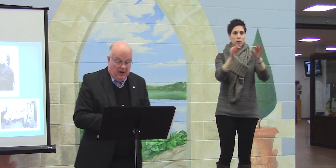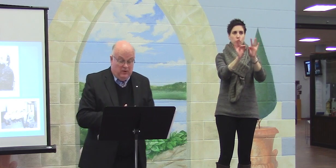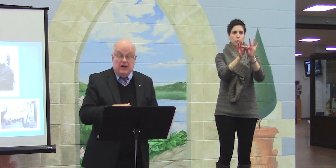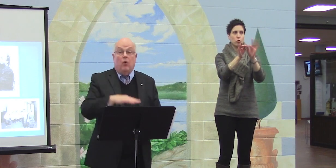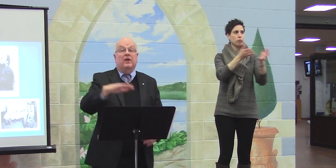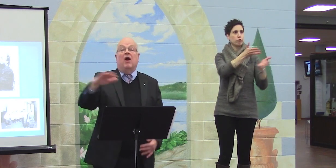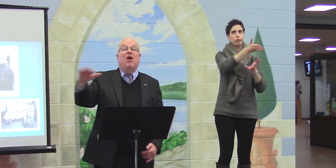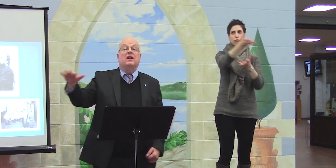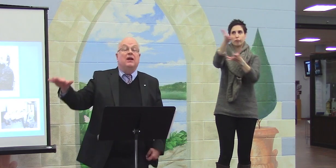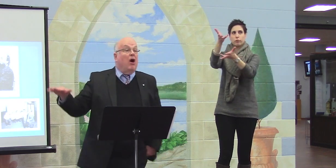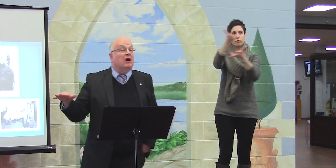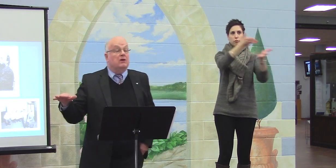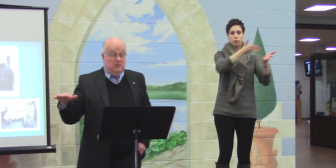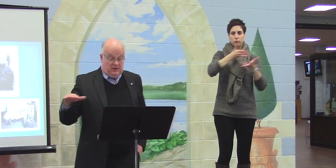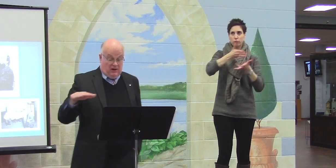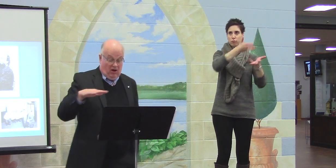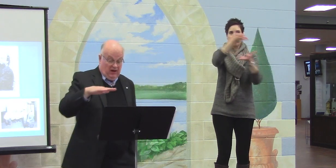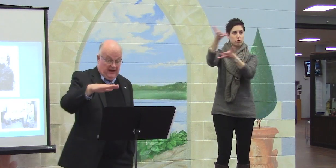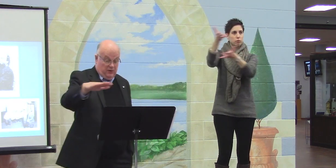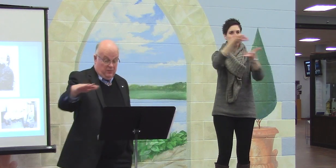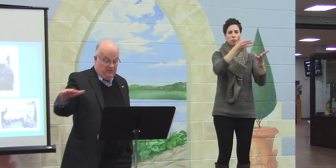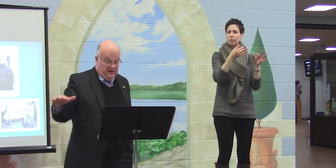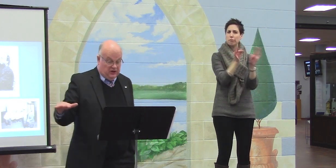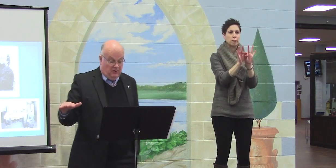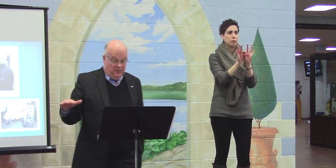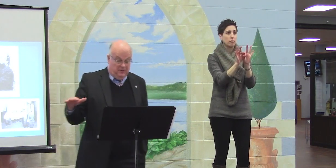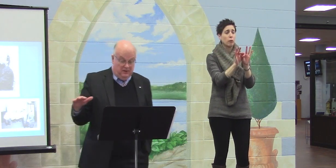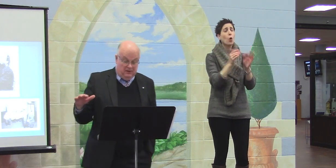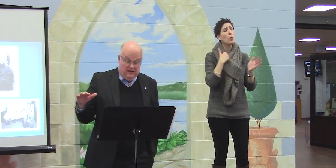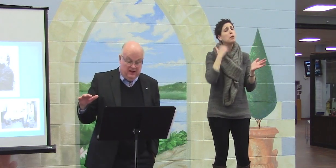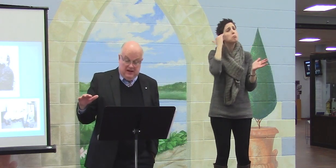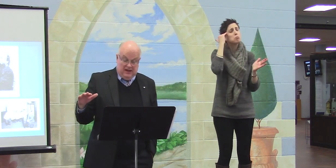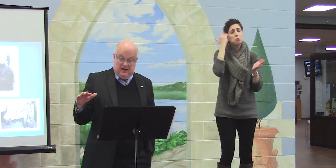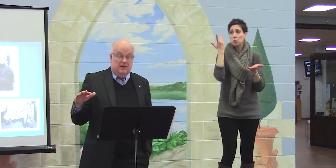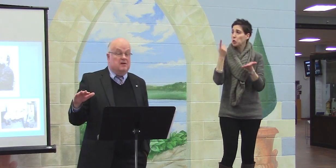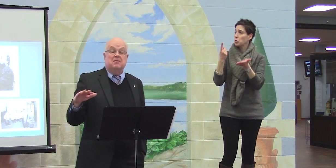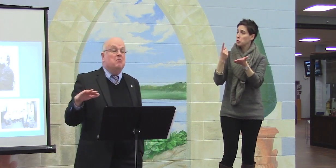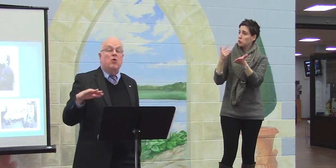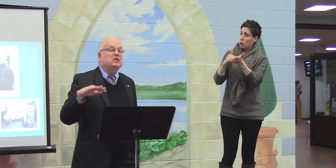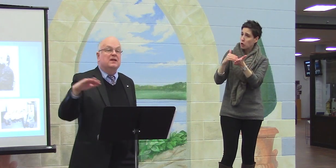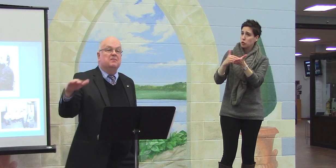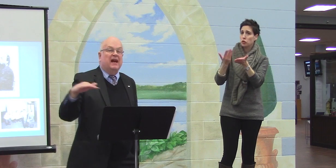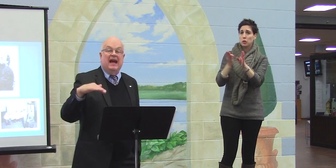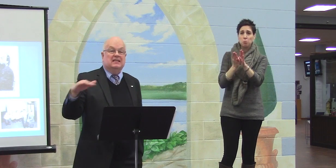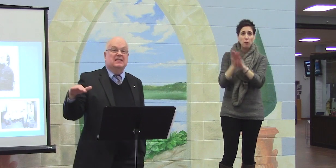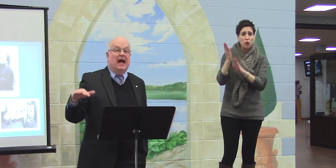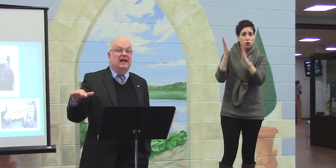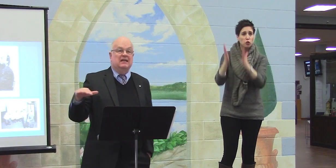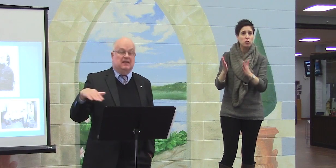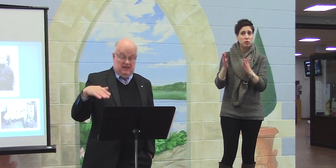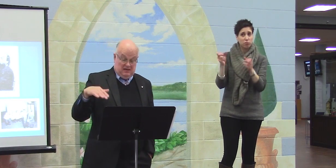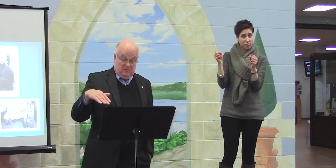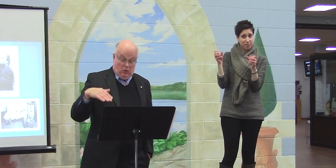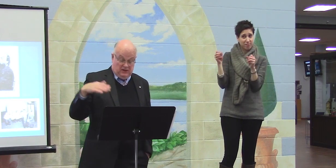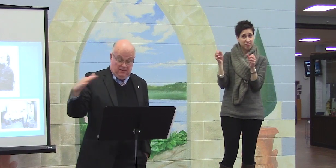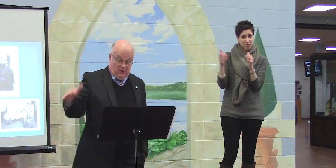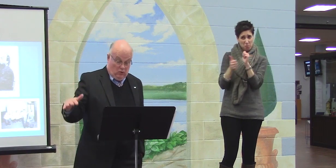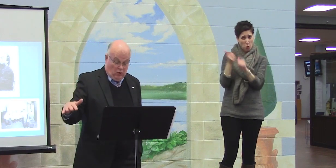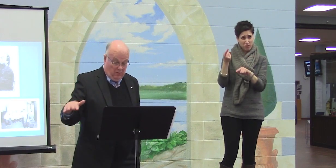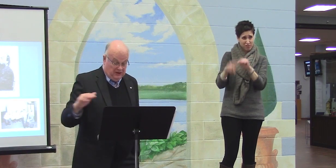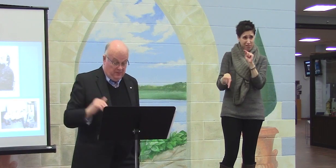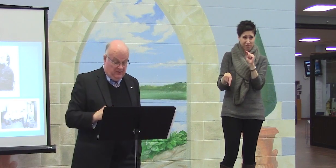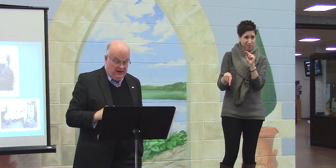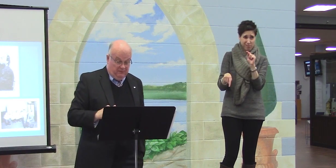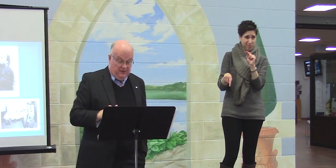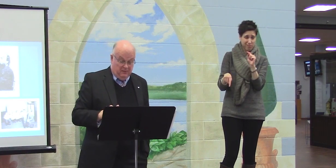Now, we know that all the doctors and all the other professional people, most of them can't sign, most of them